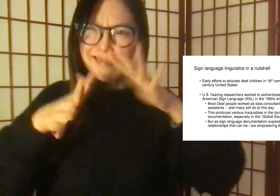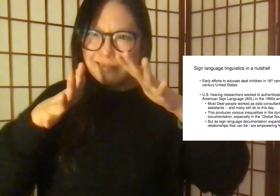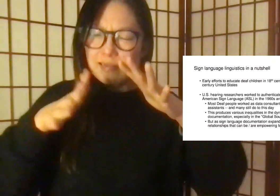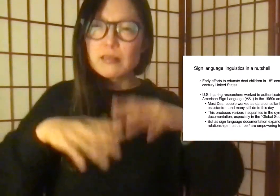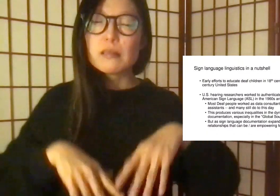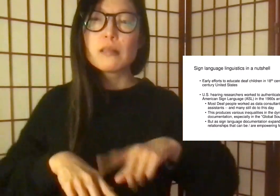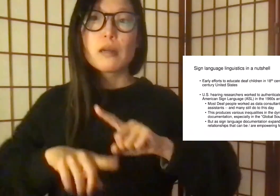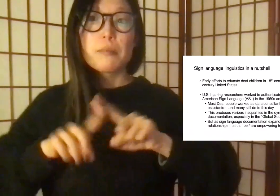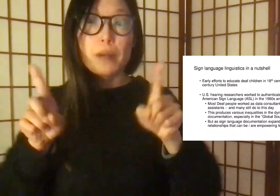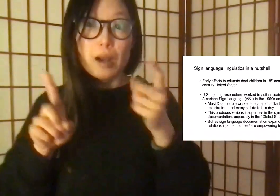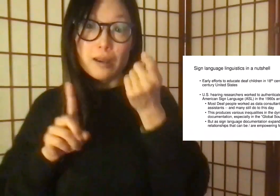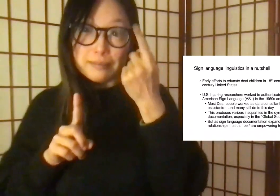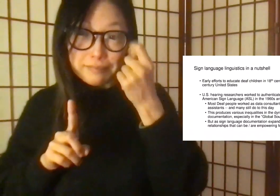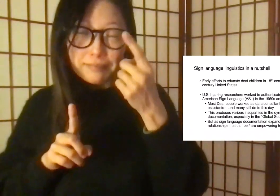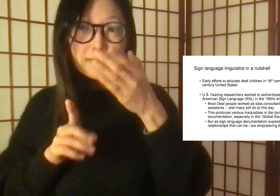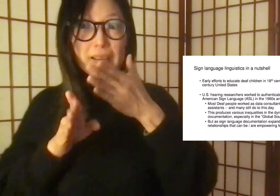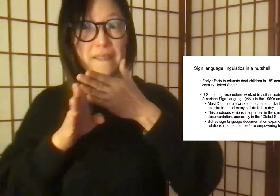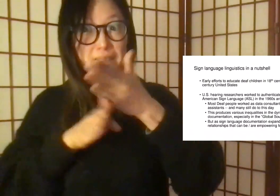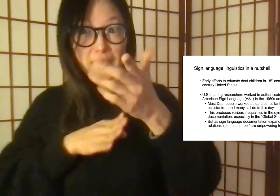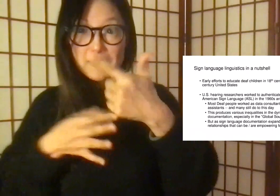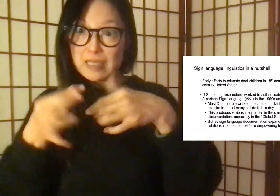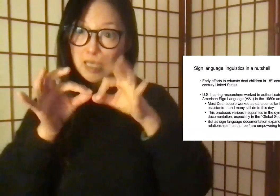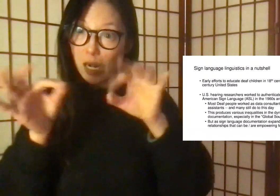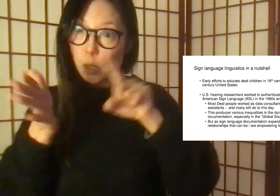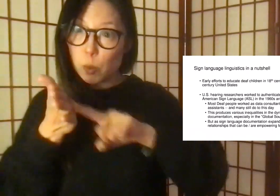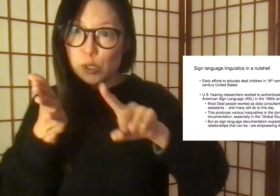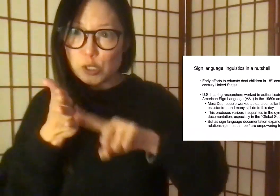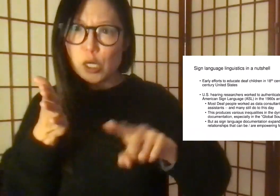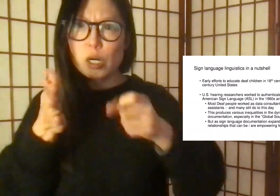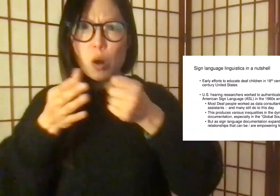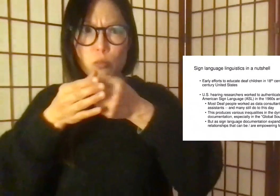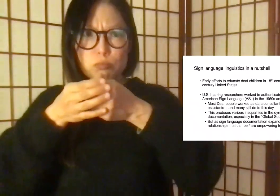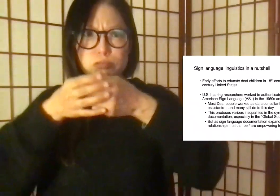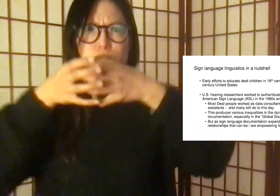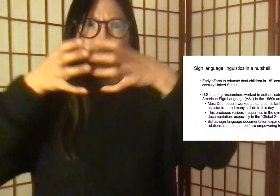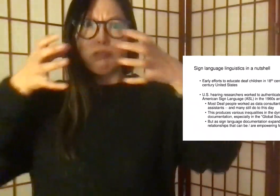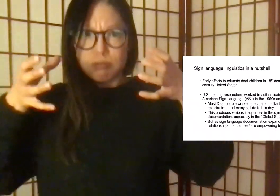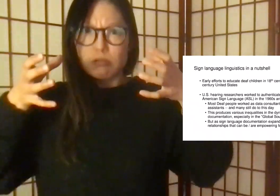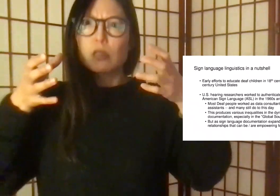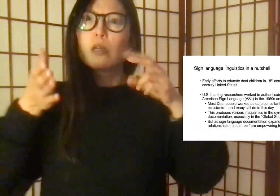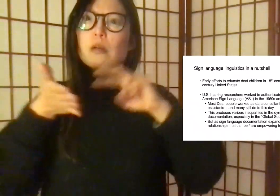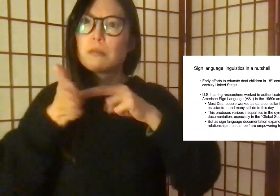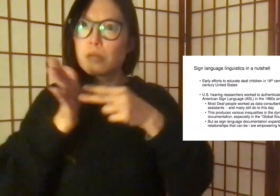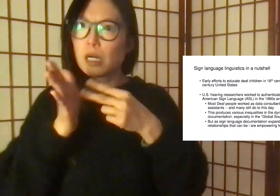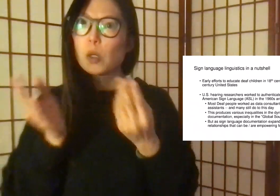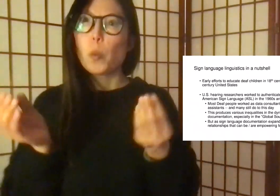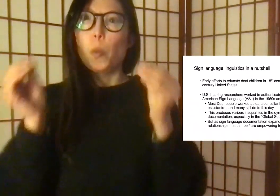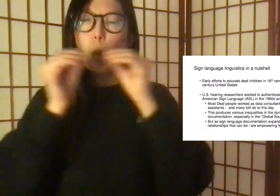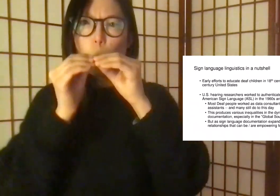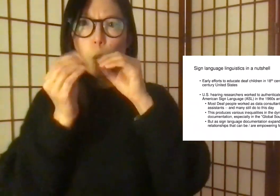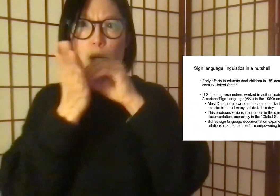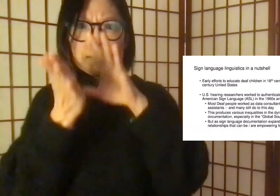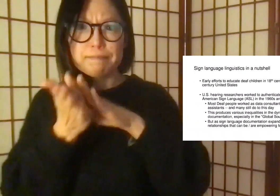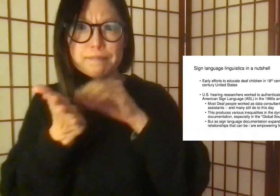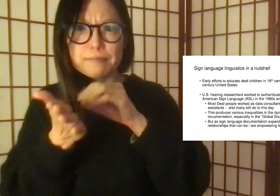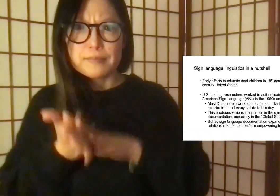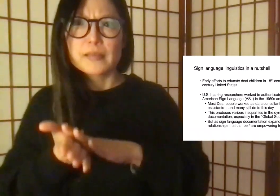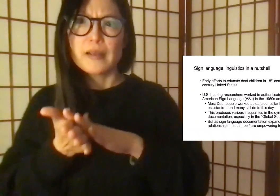in sign language research and continues to be persistent. The field of sign language research growing